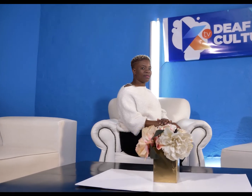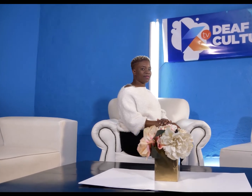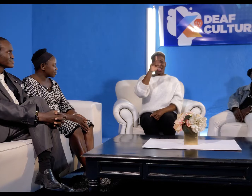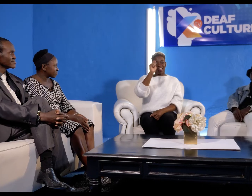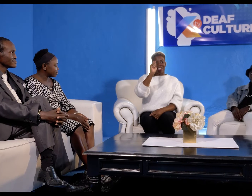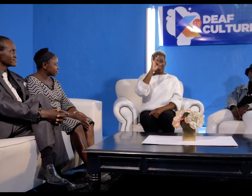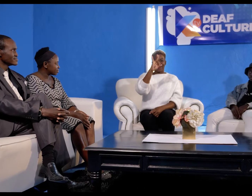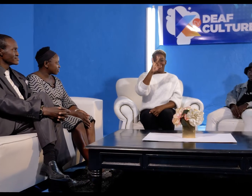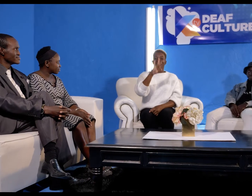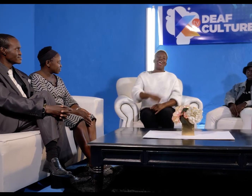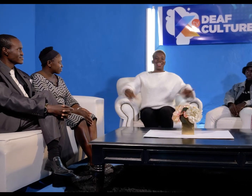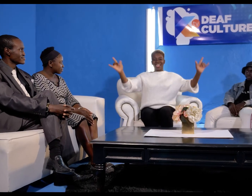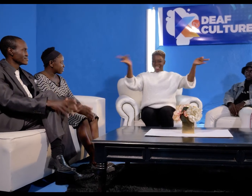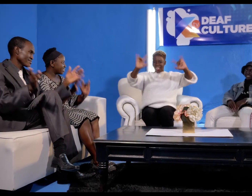KTV, see you there.